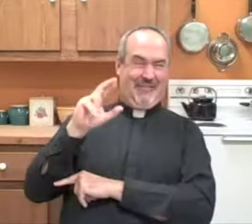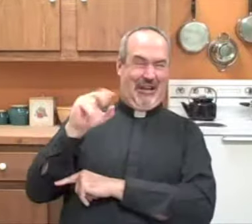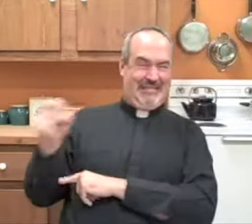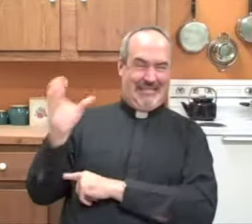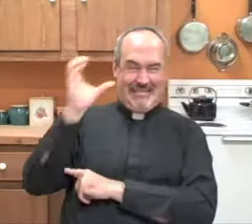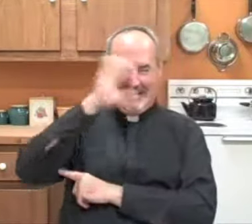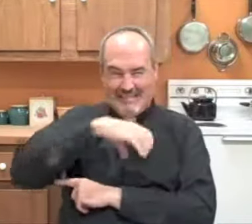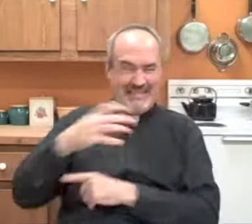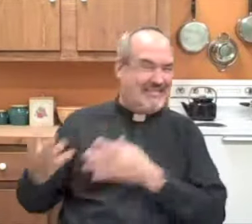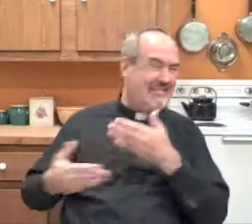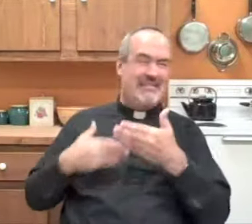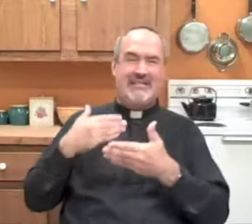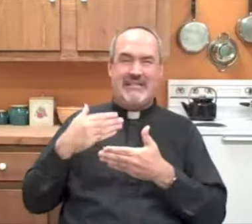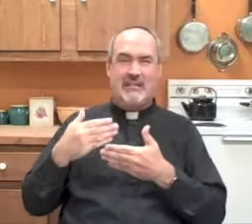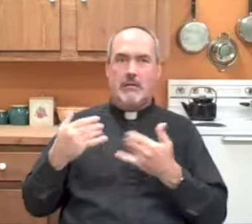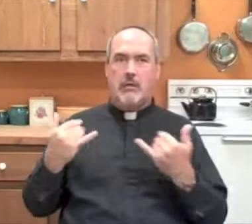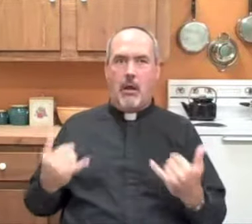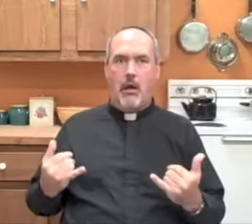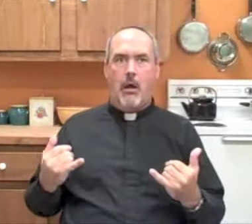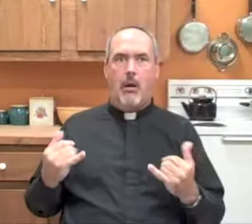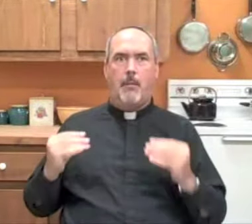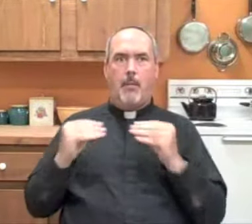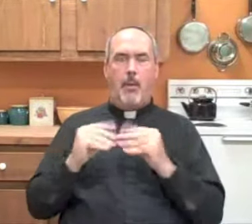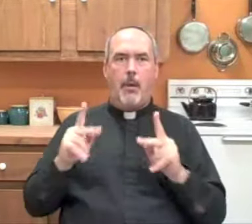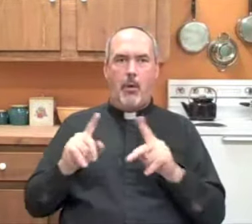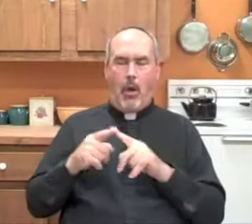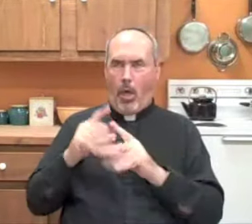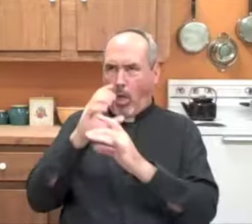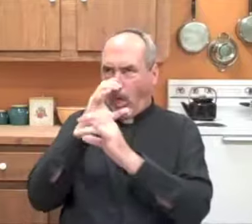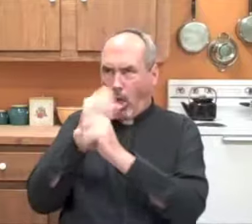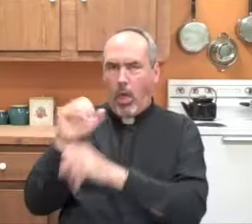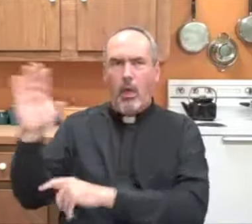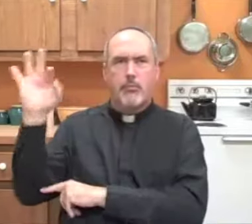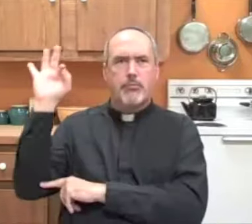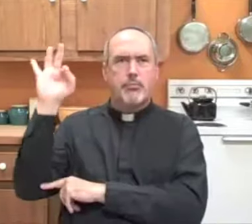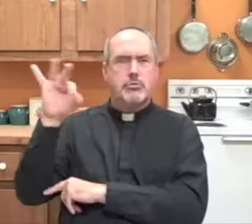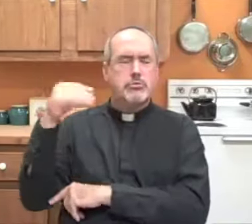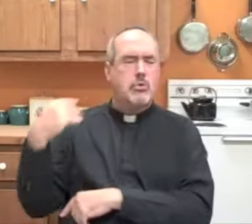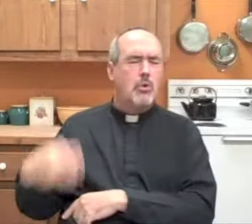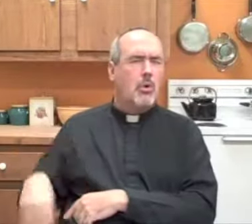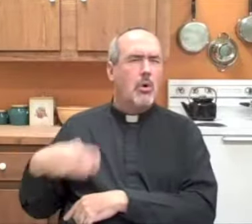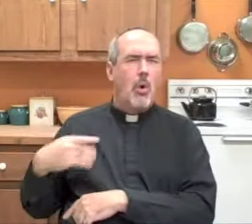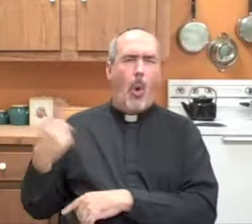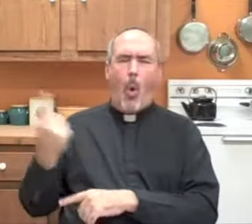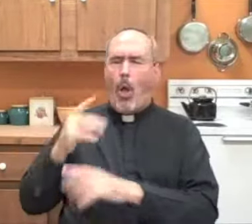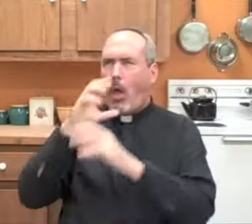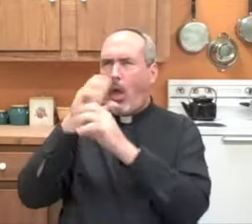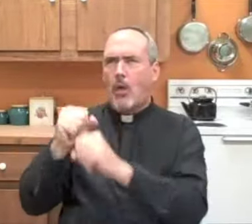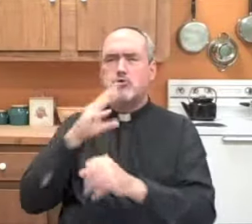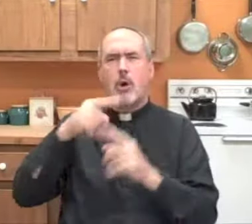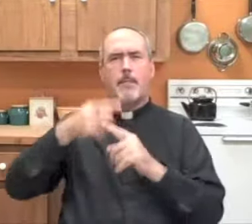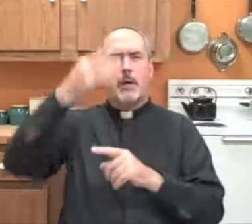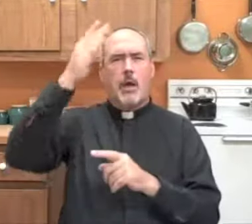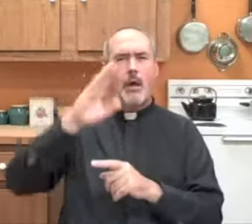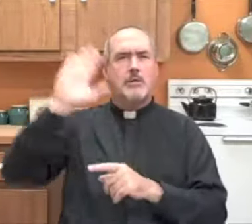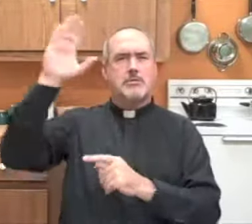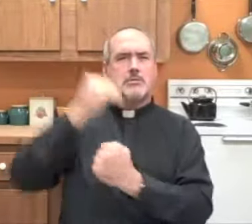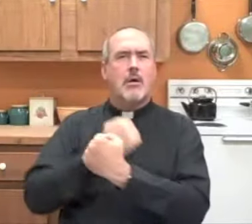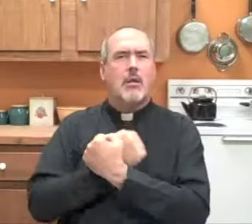Before people thought he was crazy and ridiculed him. But now people started to become interested in what he had to